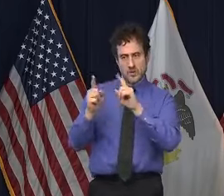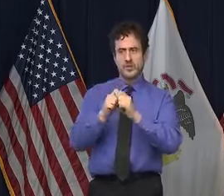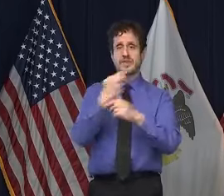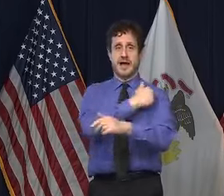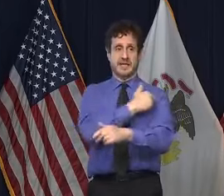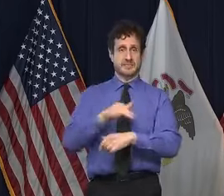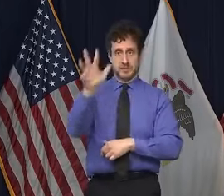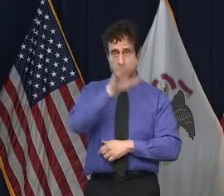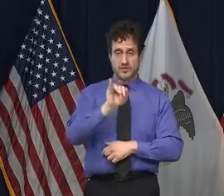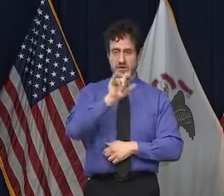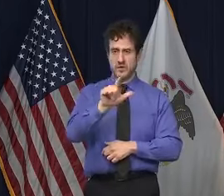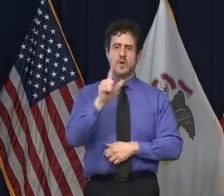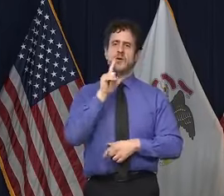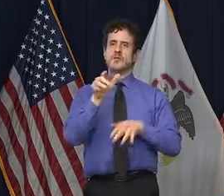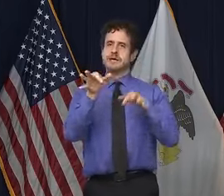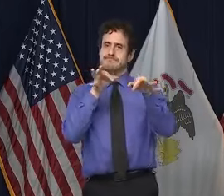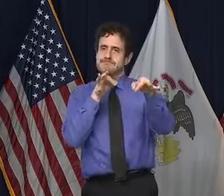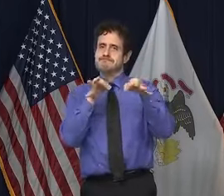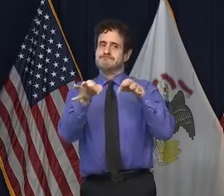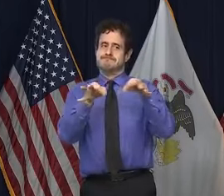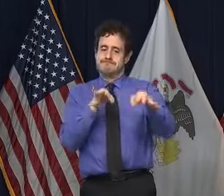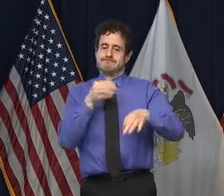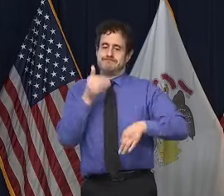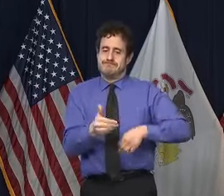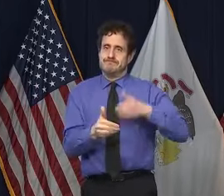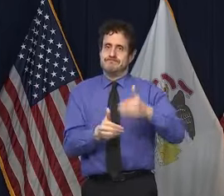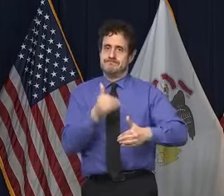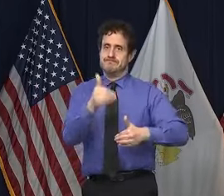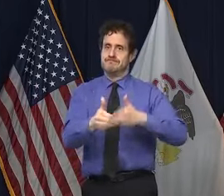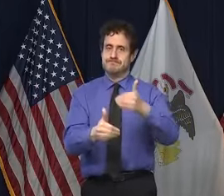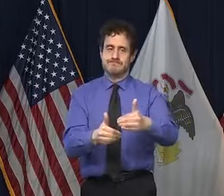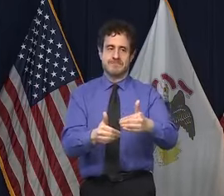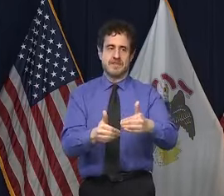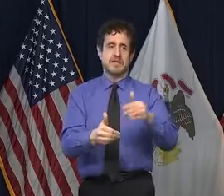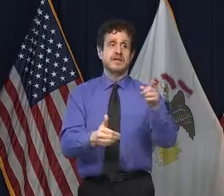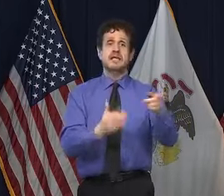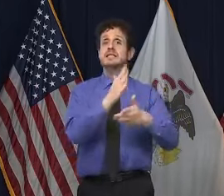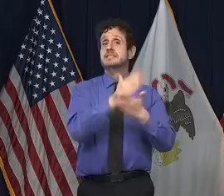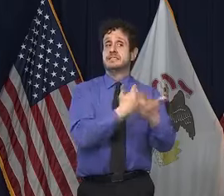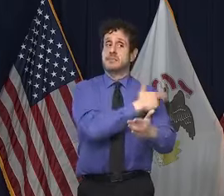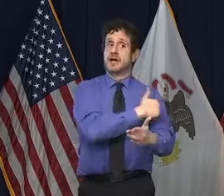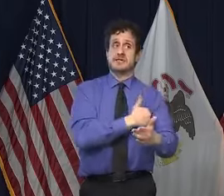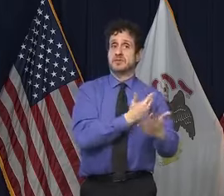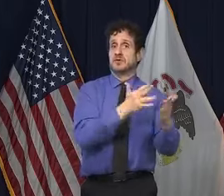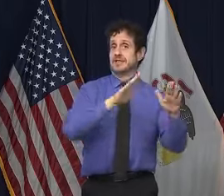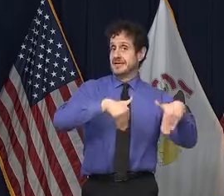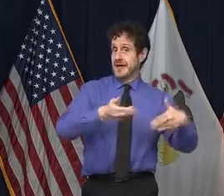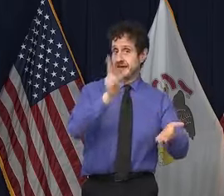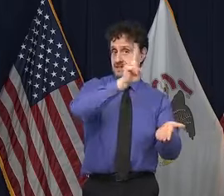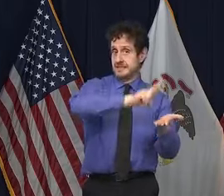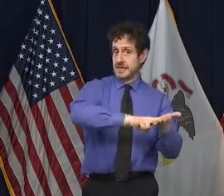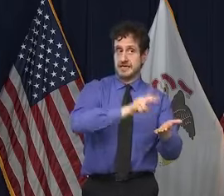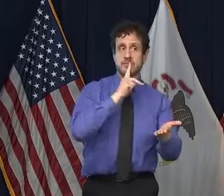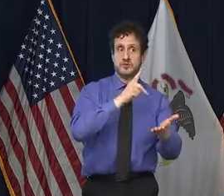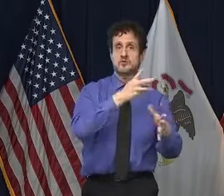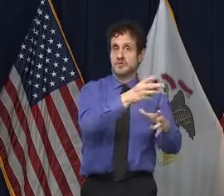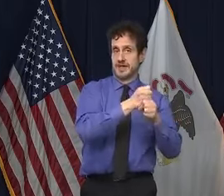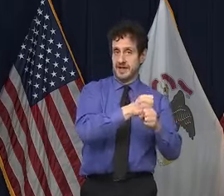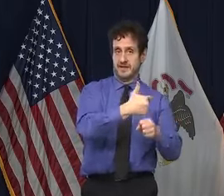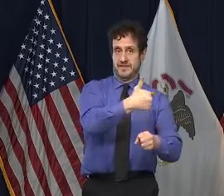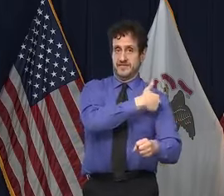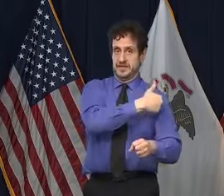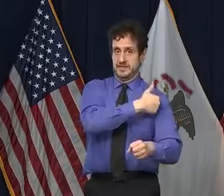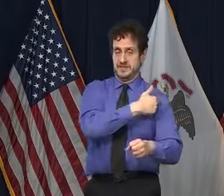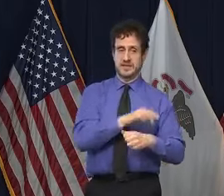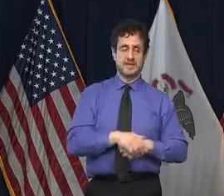state to go kind of step-by-step for those who have not enrolled to be vaccine providers